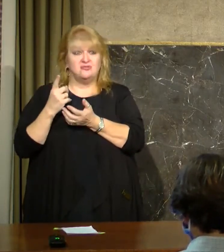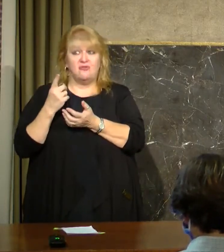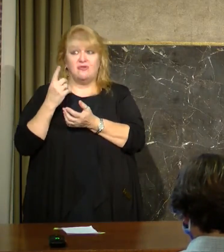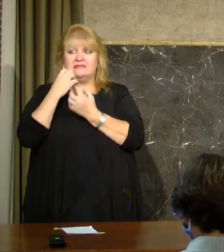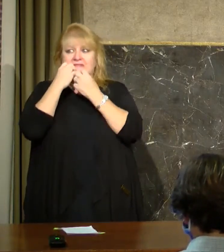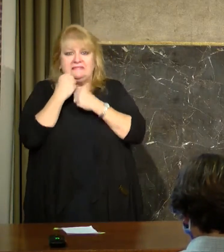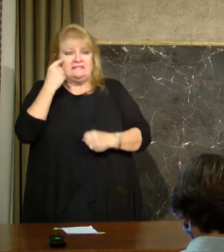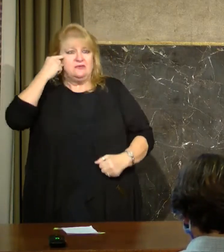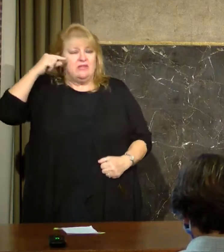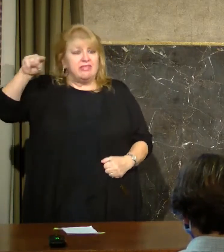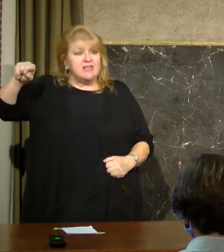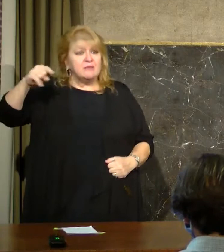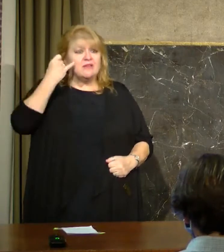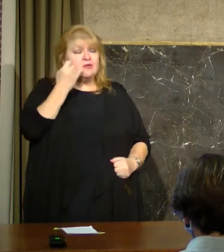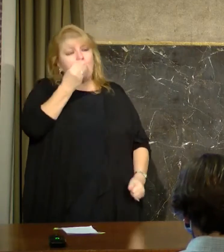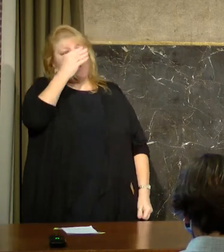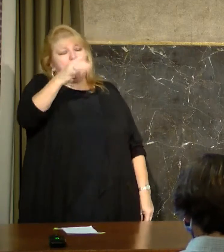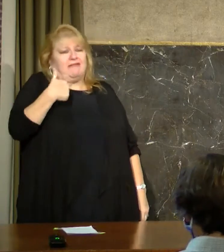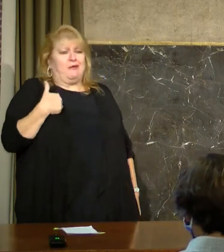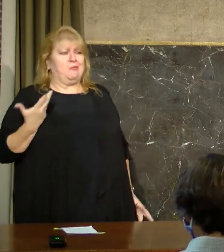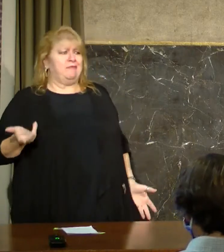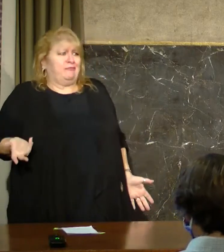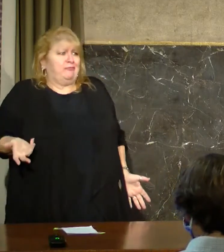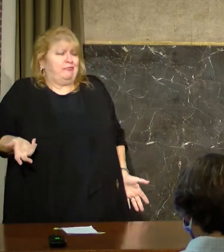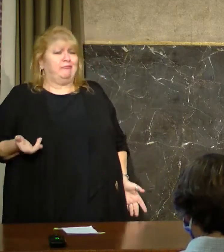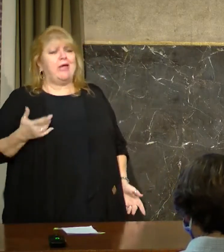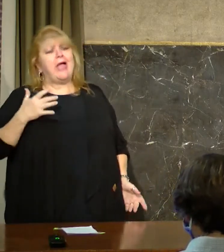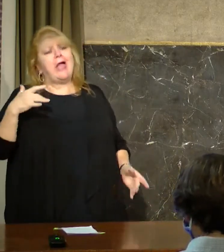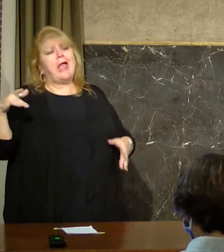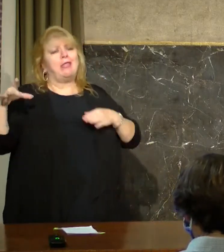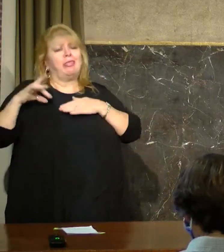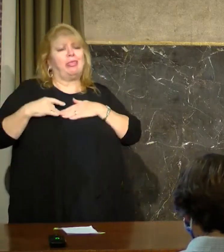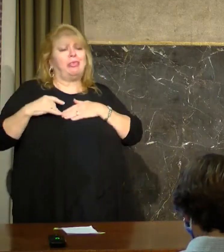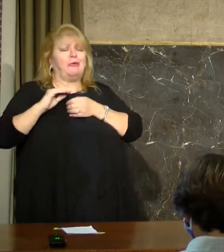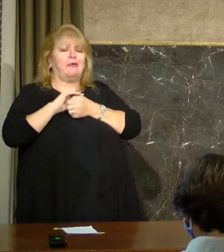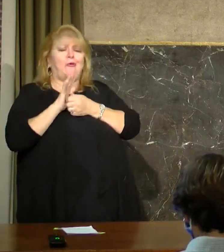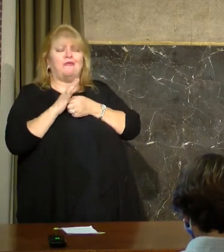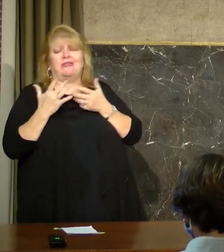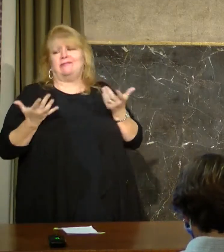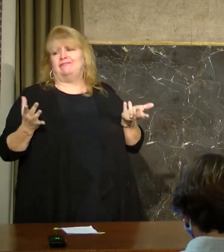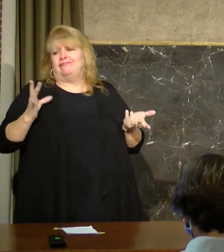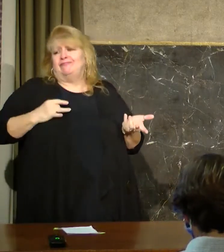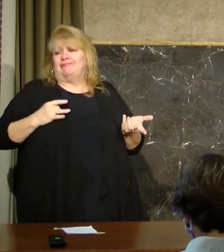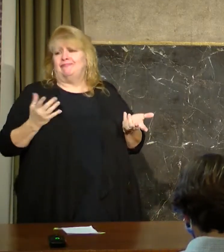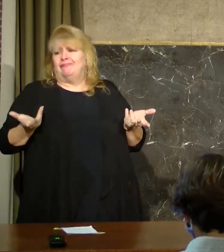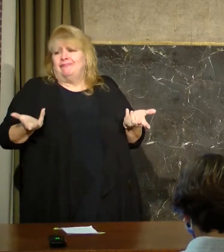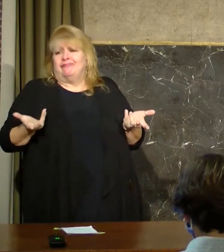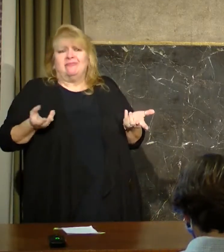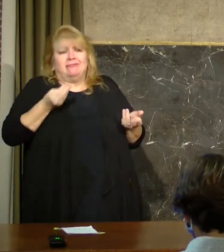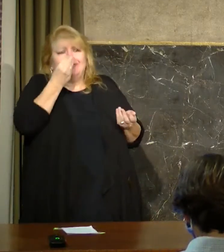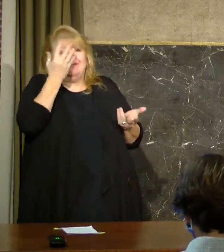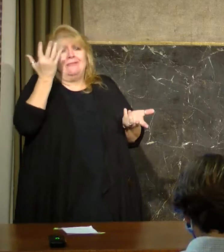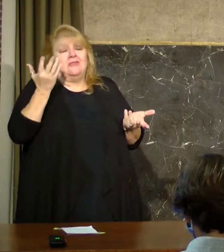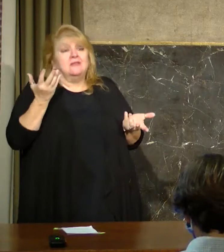Even if you're not concerned about yourself, and we do know that masks confer a benefit on the wearer as well.